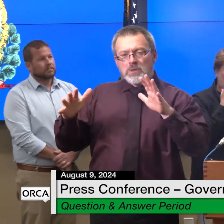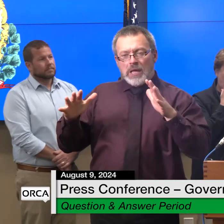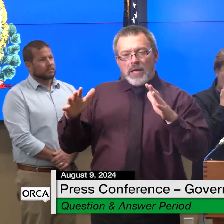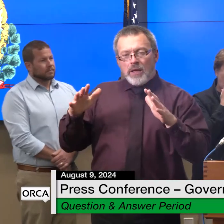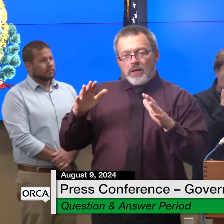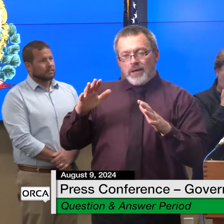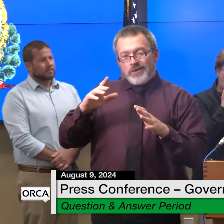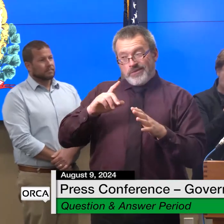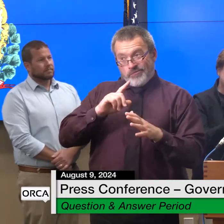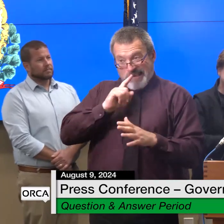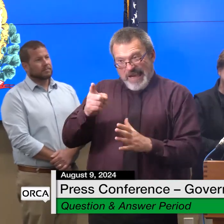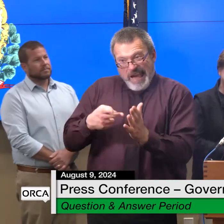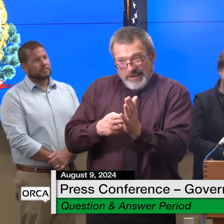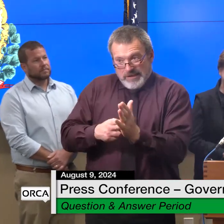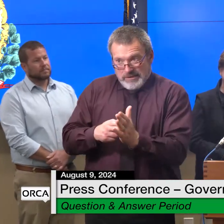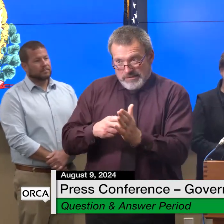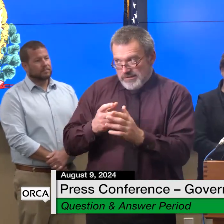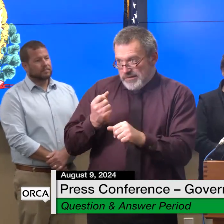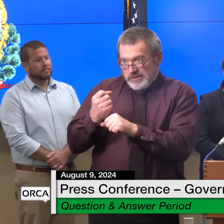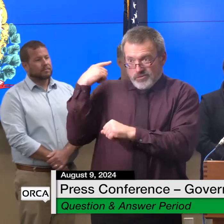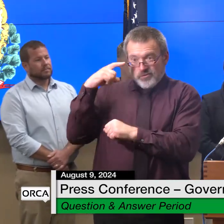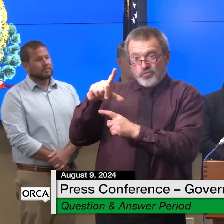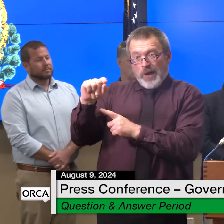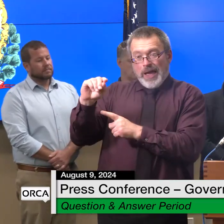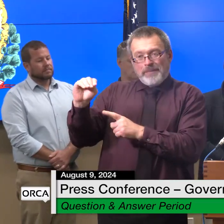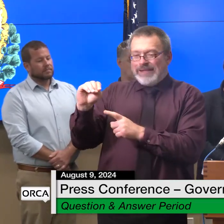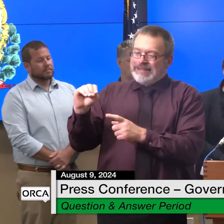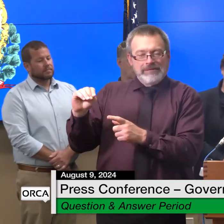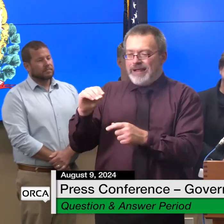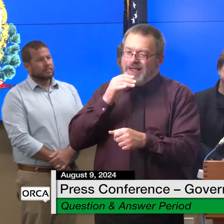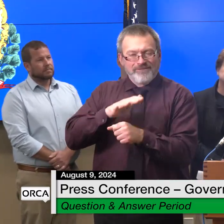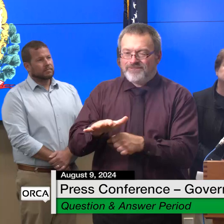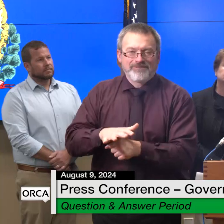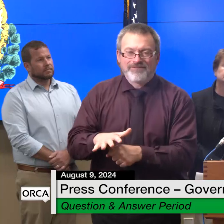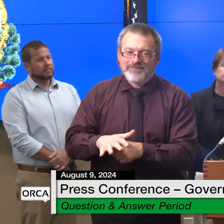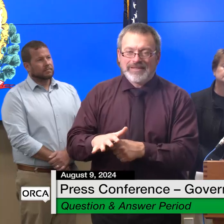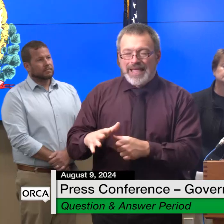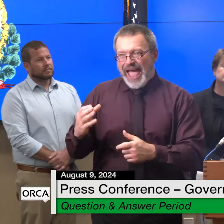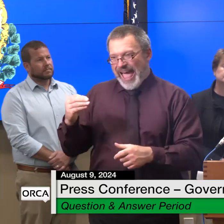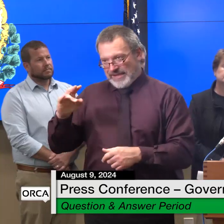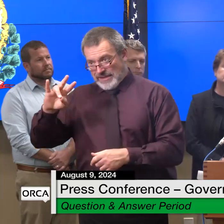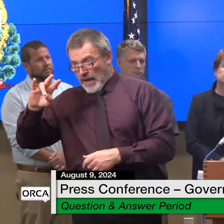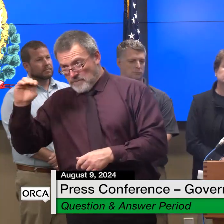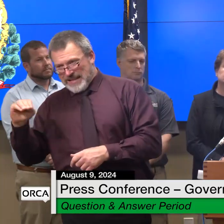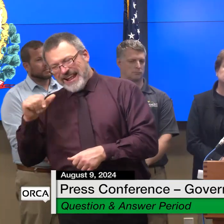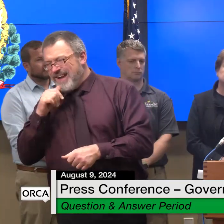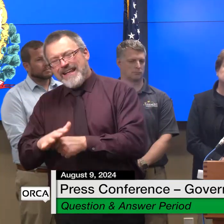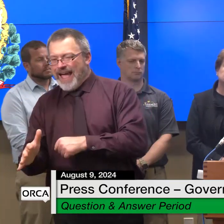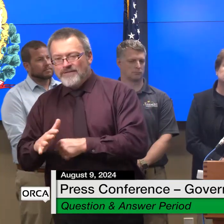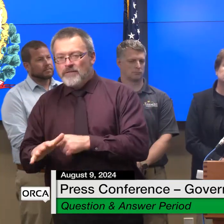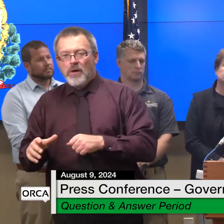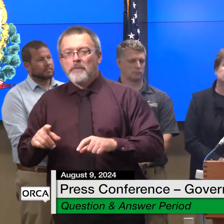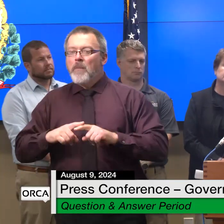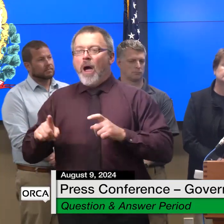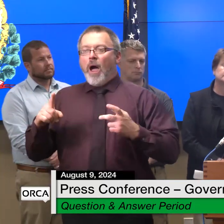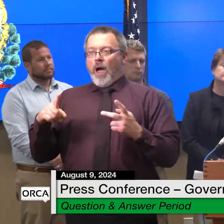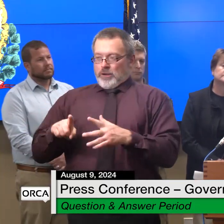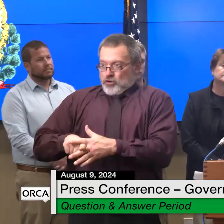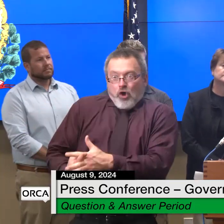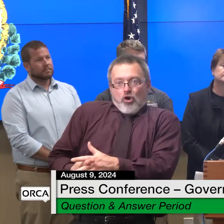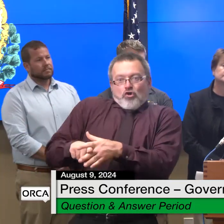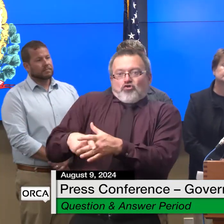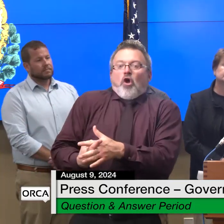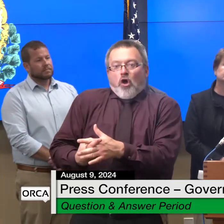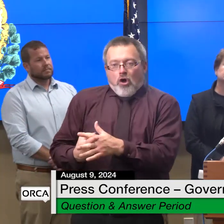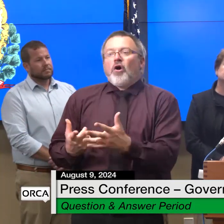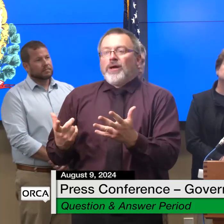20 million wasn't enough seven million is not going to be enough either but it was to fill those gaps help some of the smaller